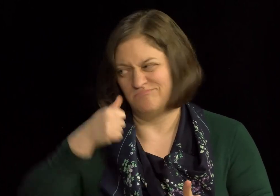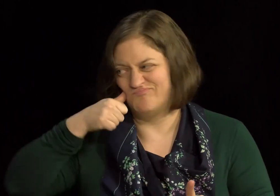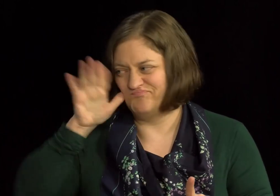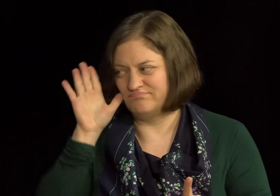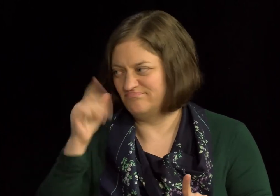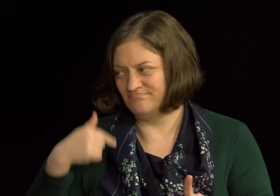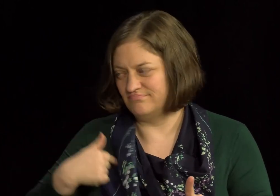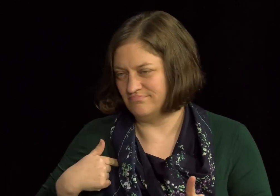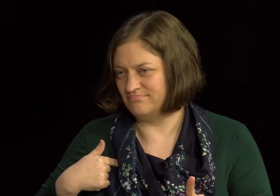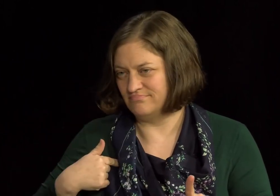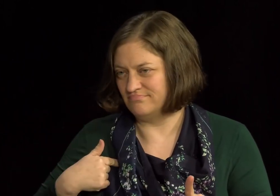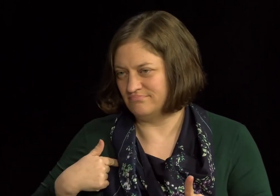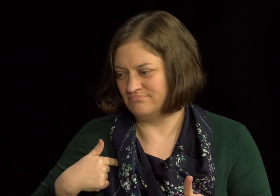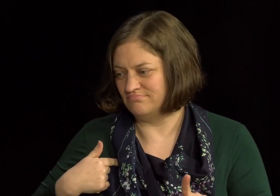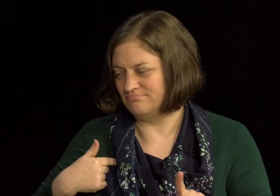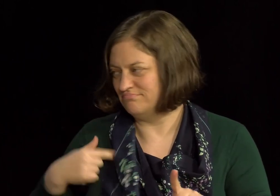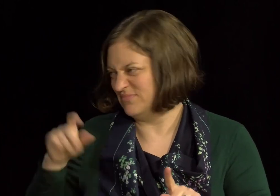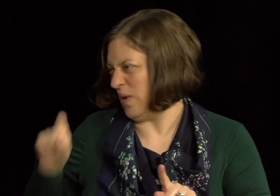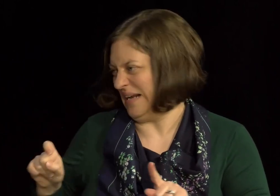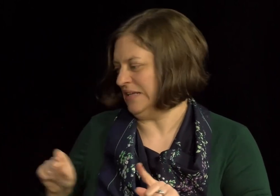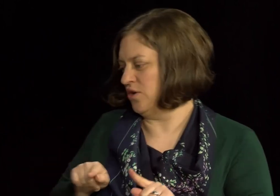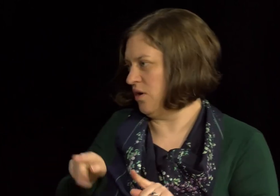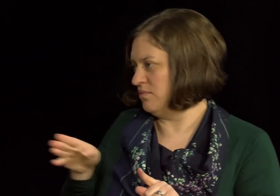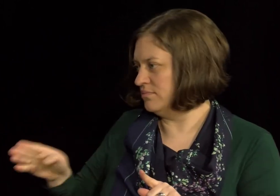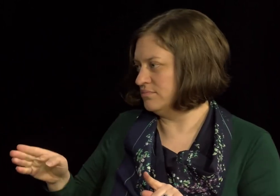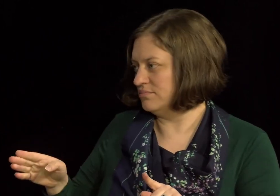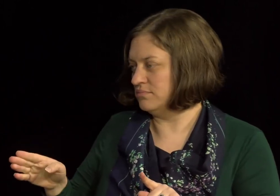of hearing aid, because I'm deaf. I'm not part of You're completely deaf.